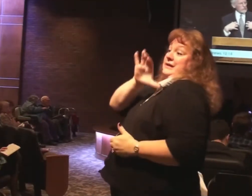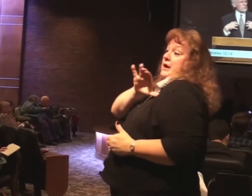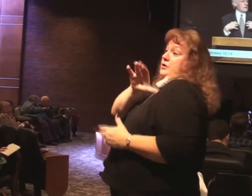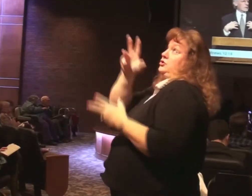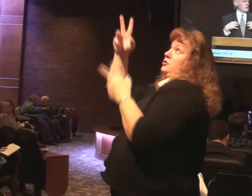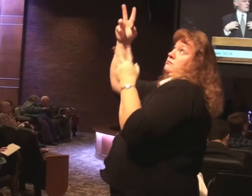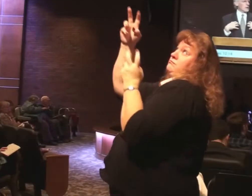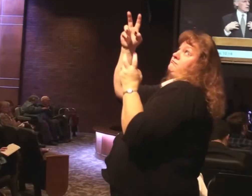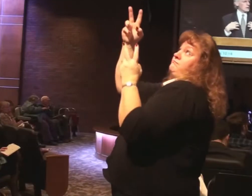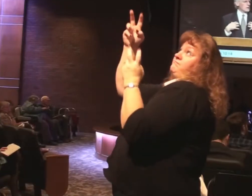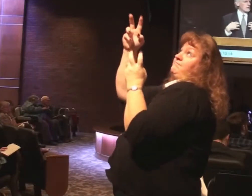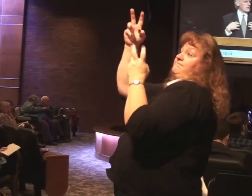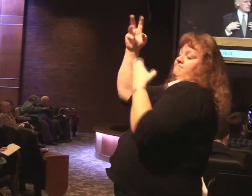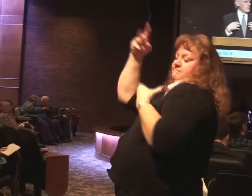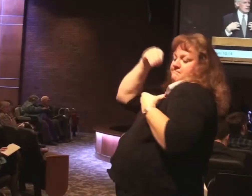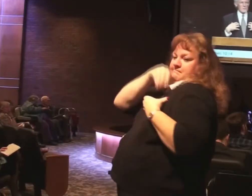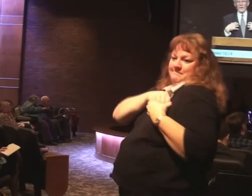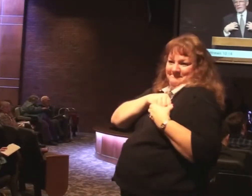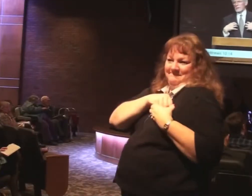1 Peter 1 tells us. We've talked about this.